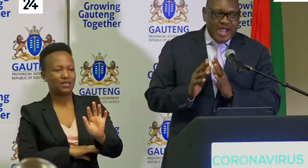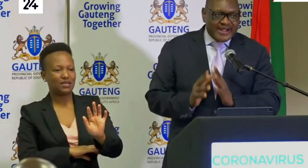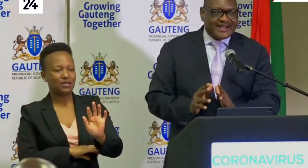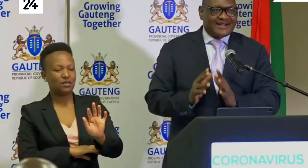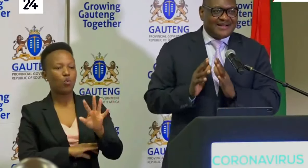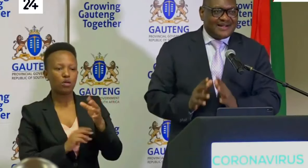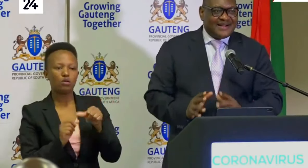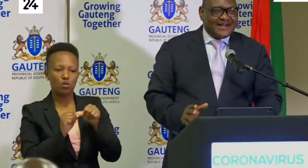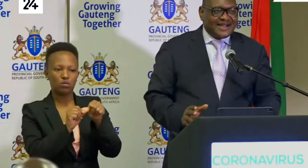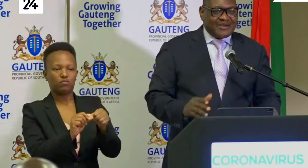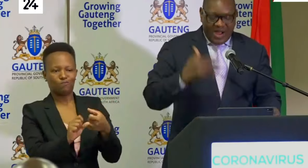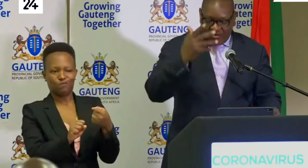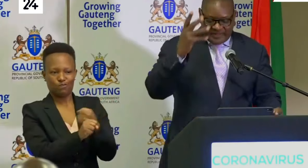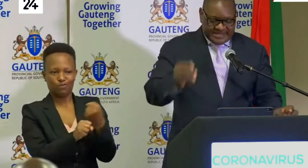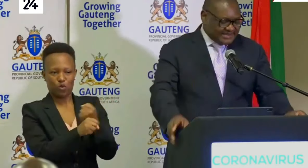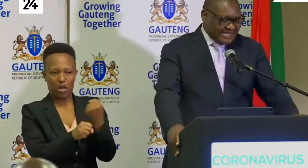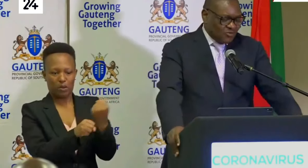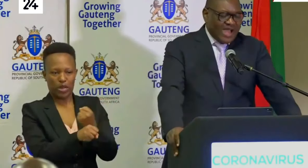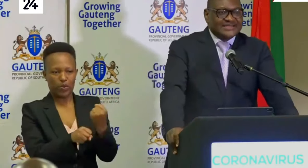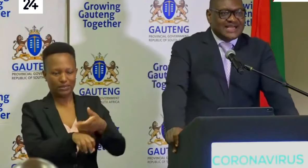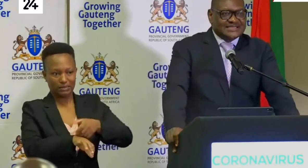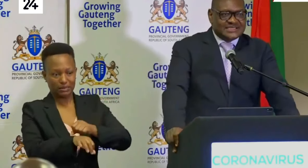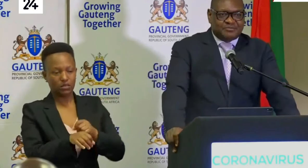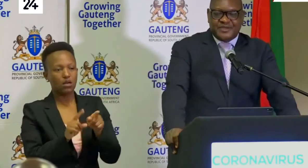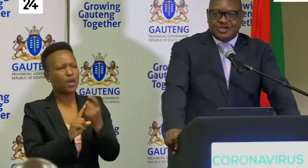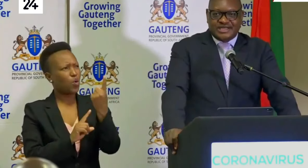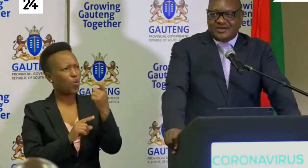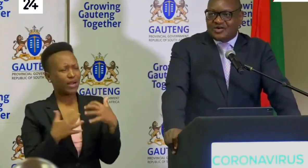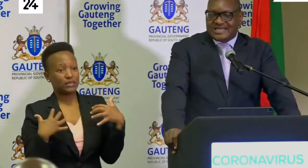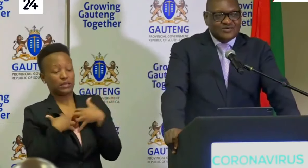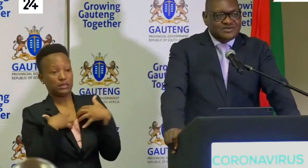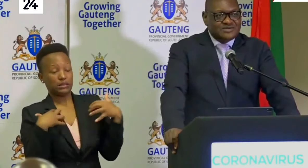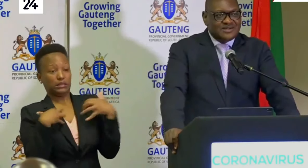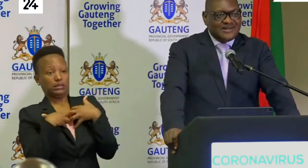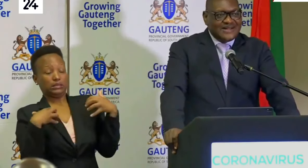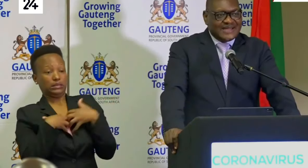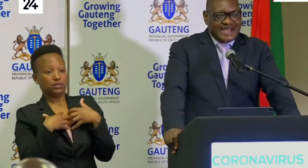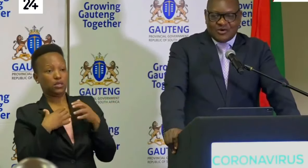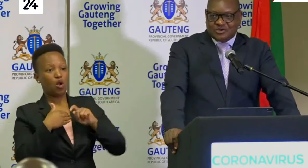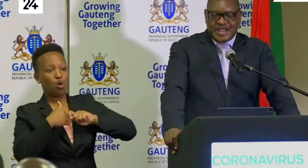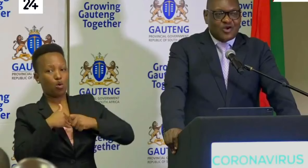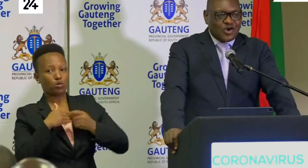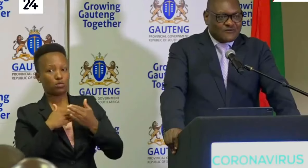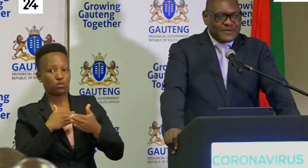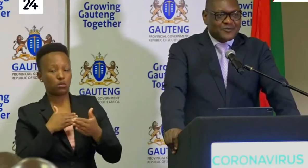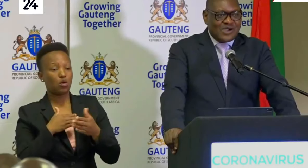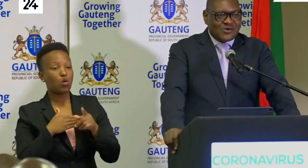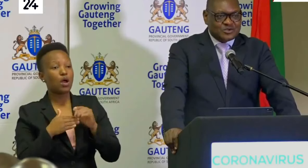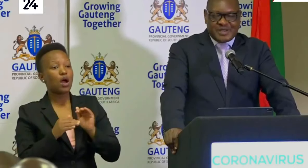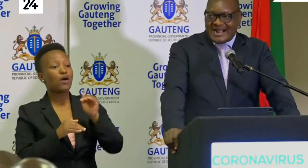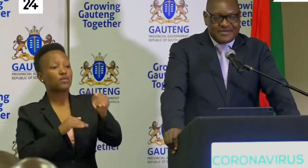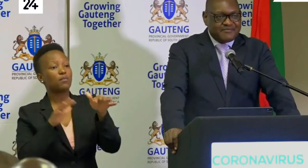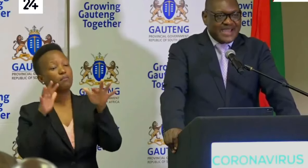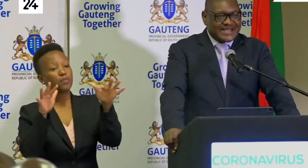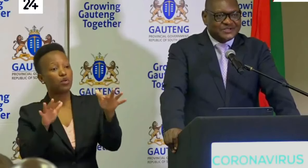to work. One of the things that worries us is beyond the lockdown, there are going to be a lot of people who are going